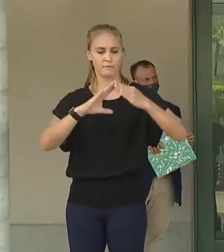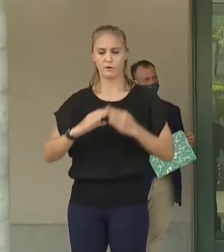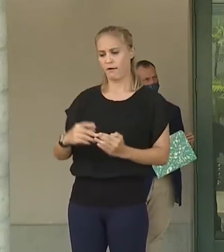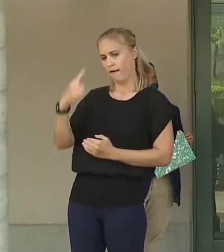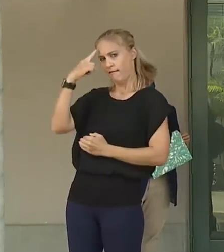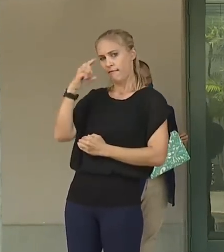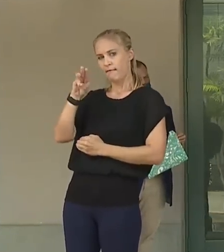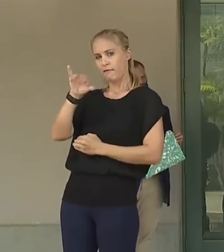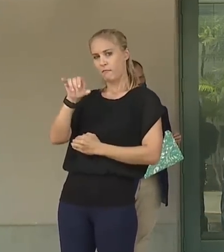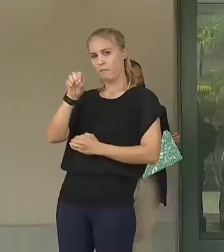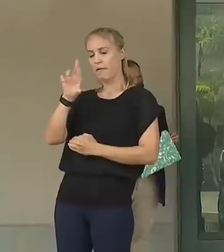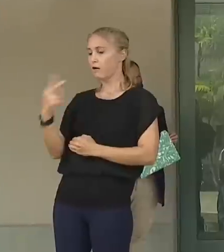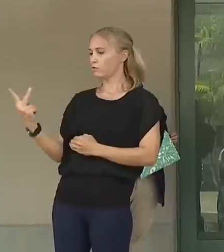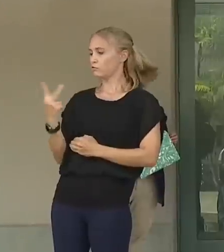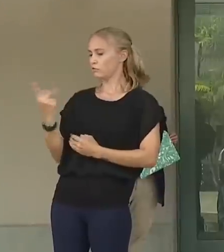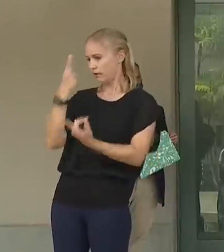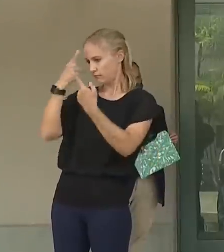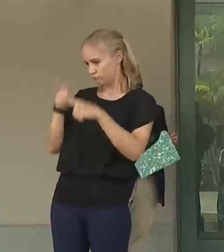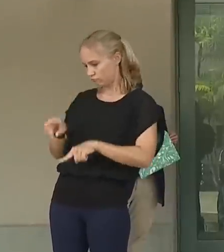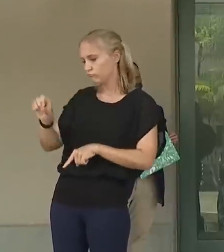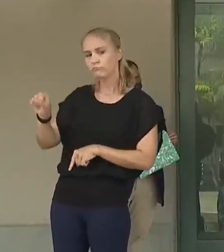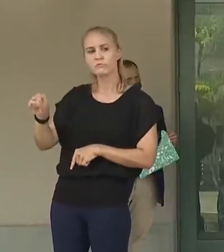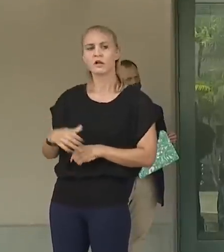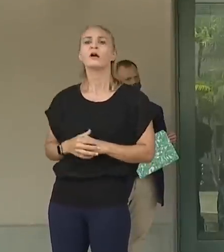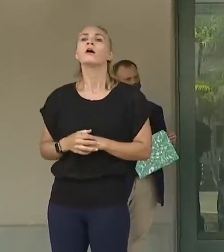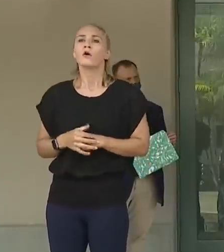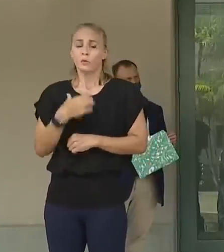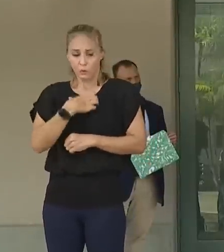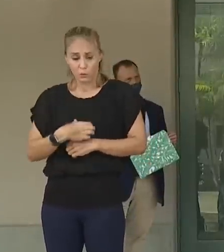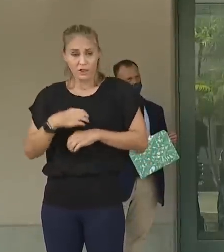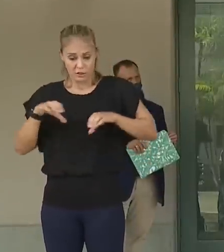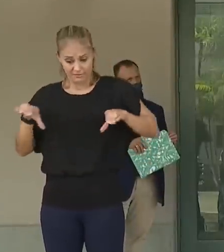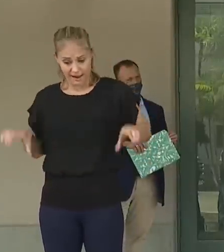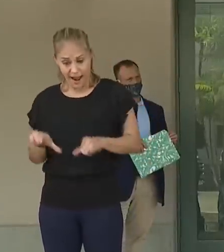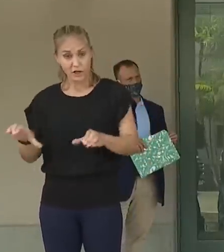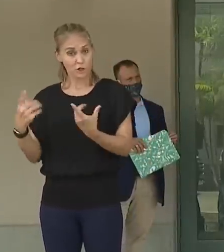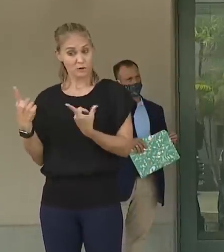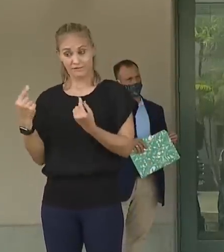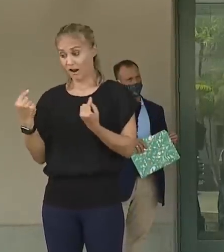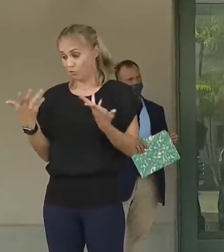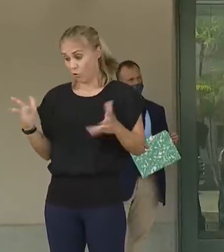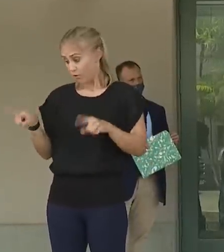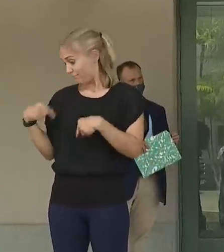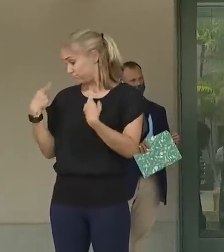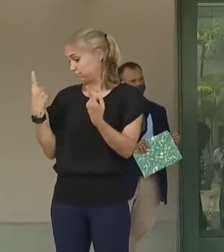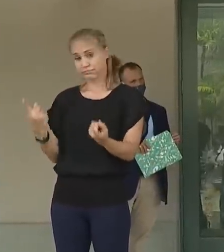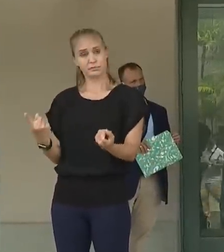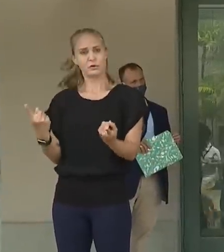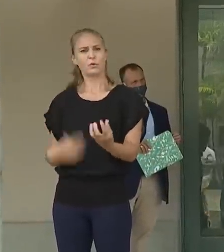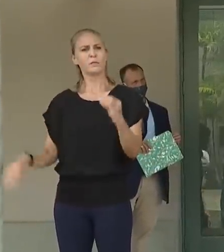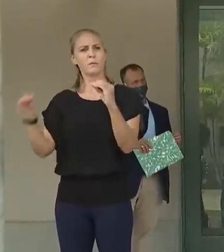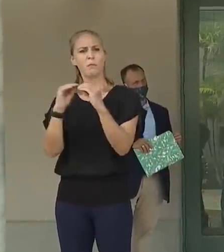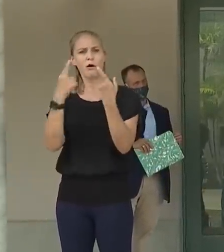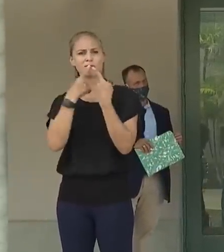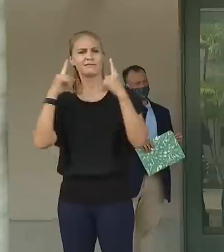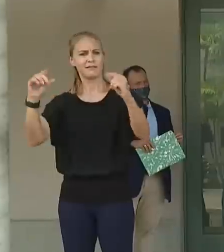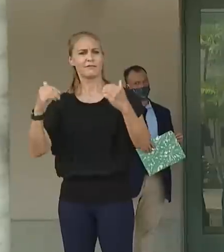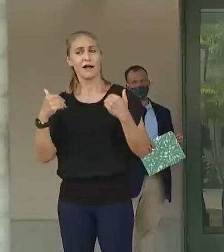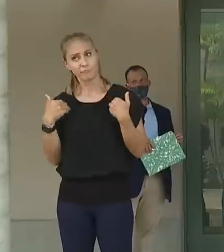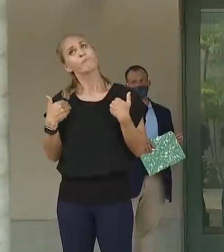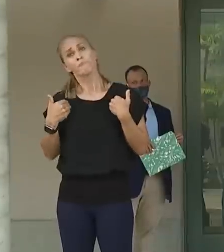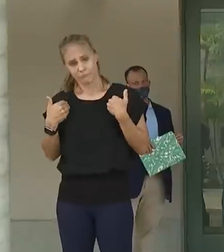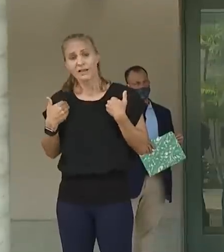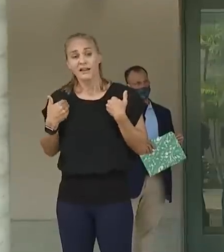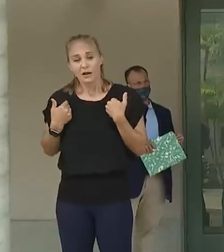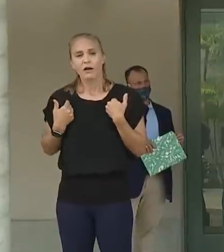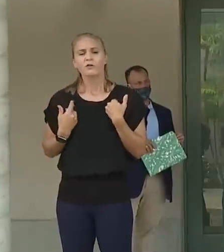both agree that we wish that the actions taken already would have been more successful. It has